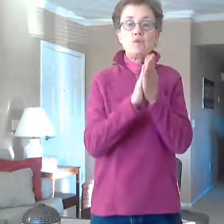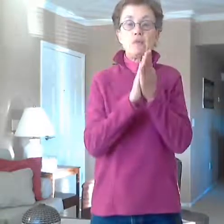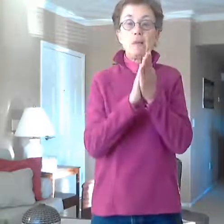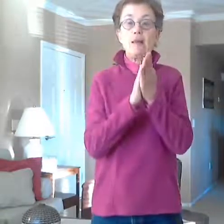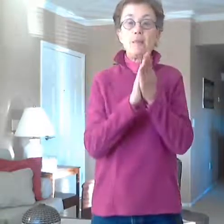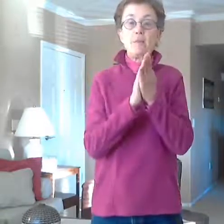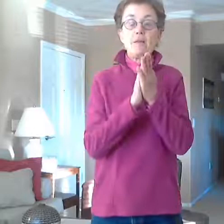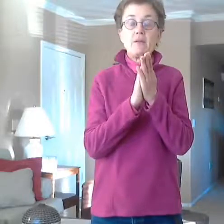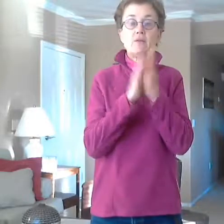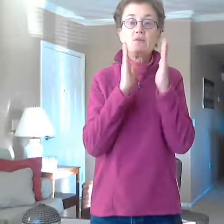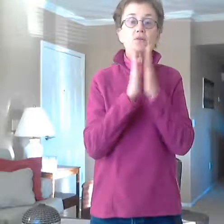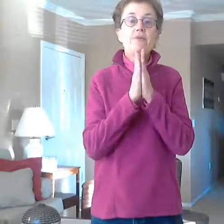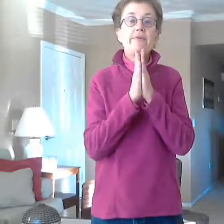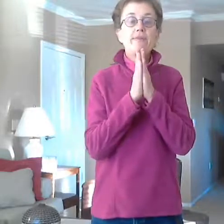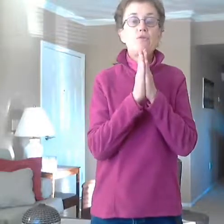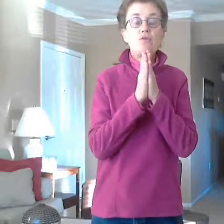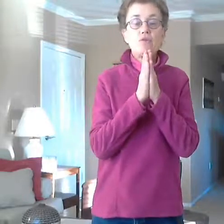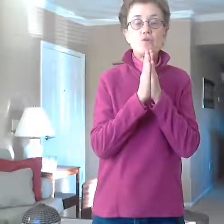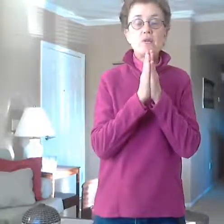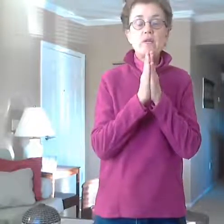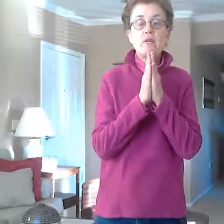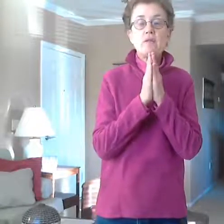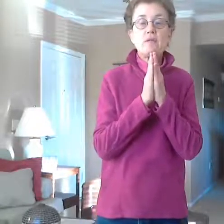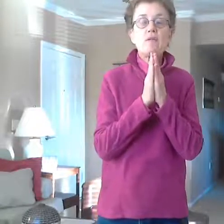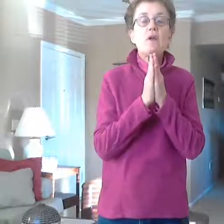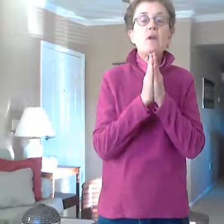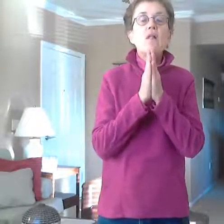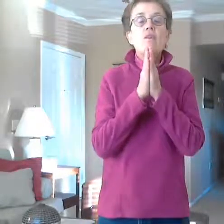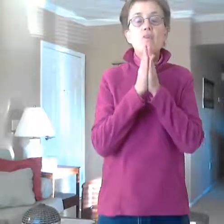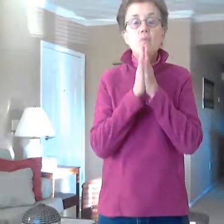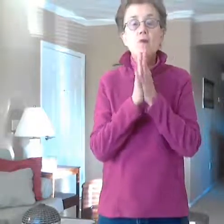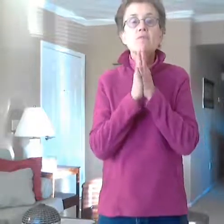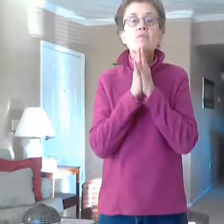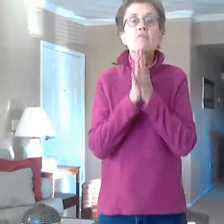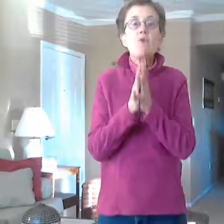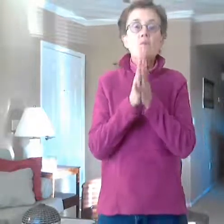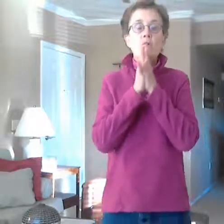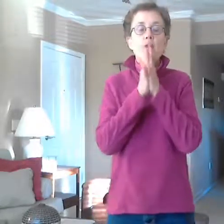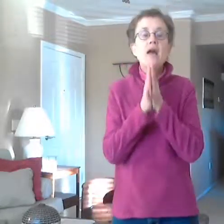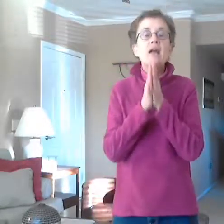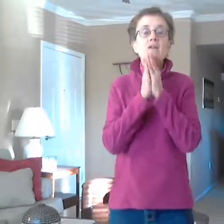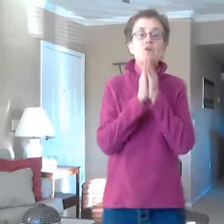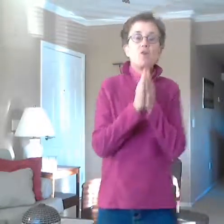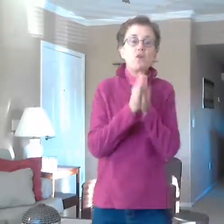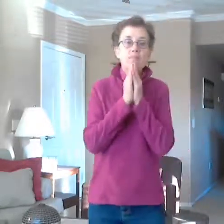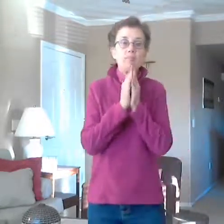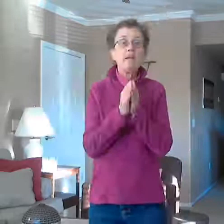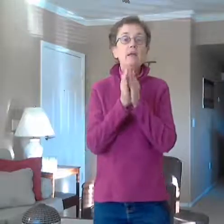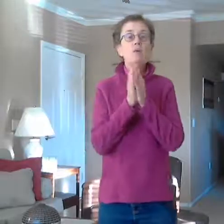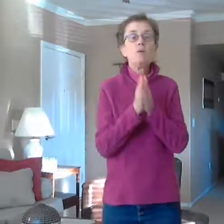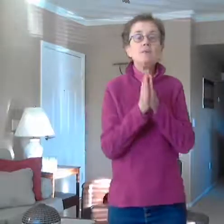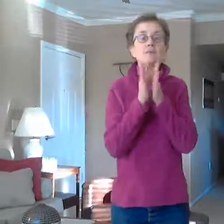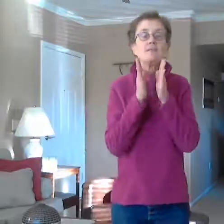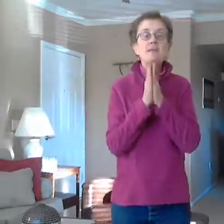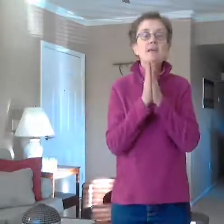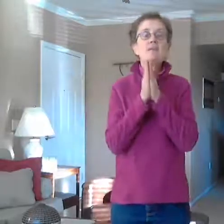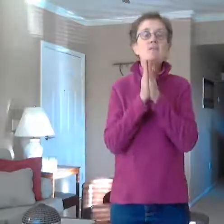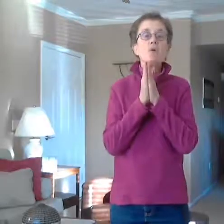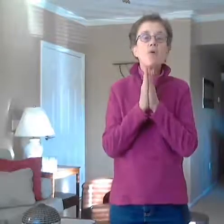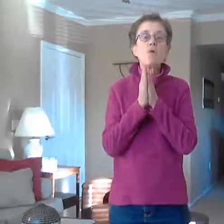some clapping here so you'll see if you can join in so there was a farmer had a dog and bingo was his name oh